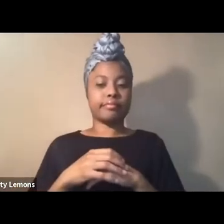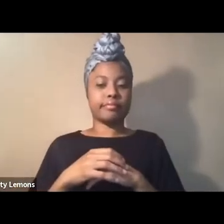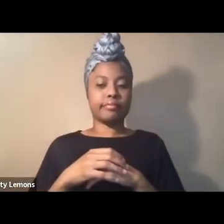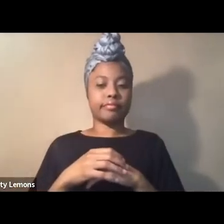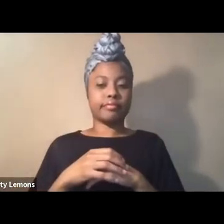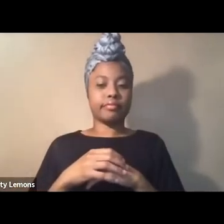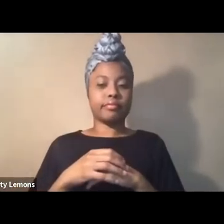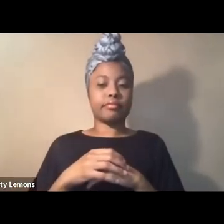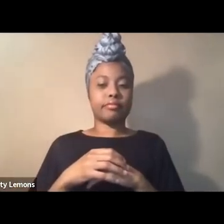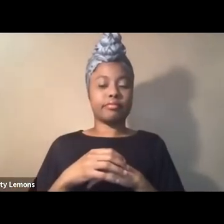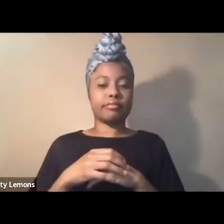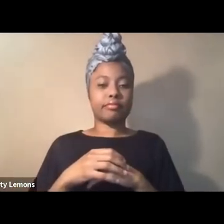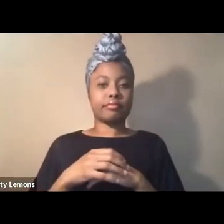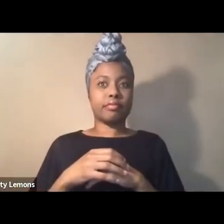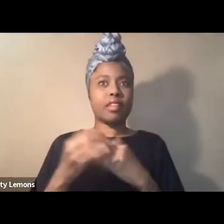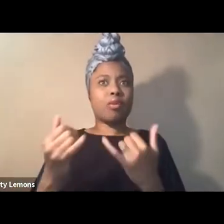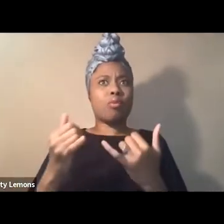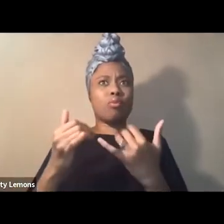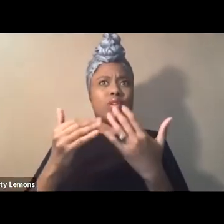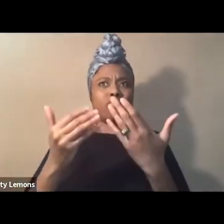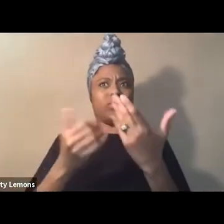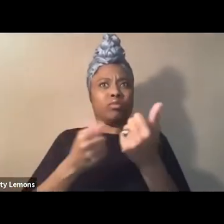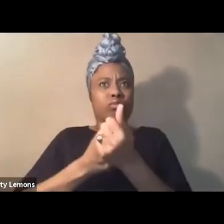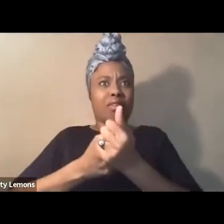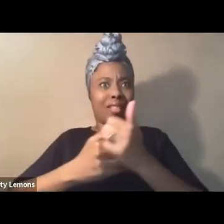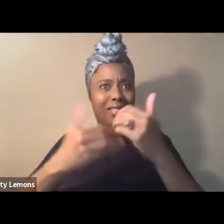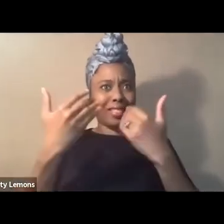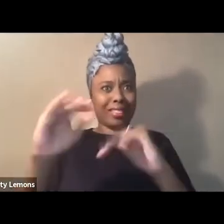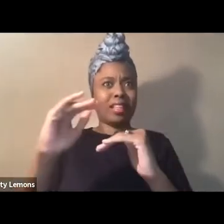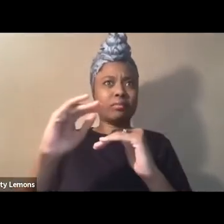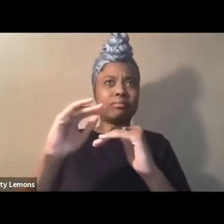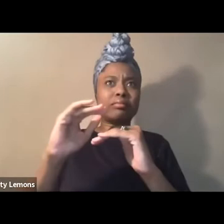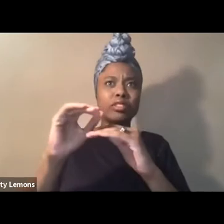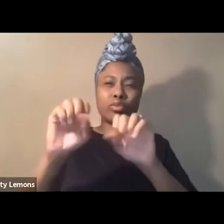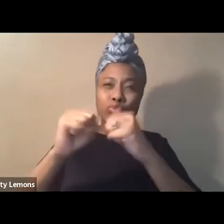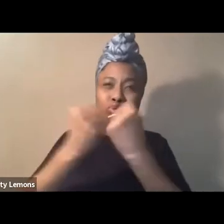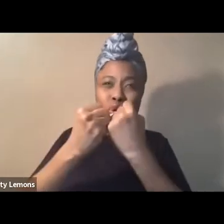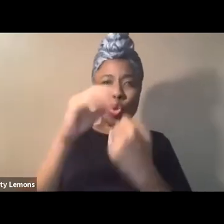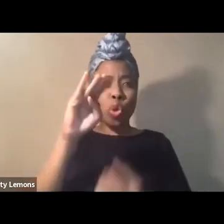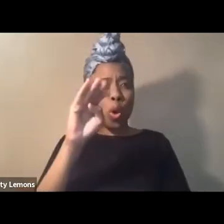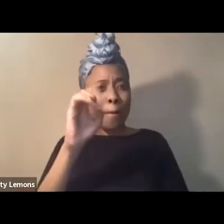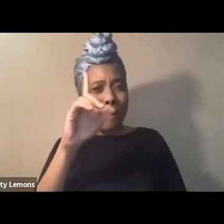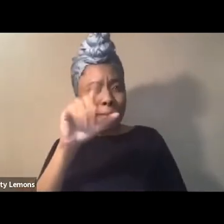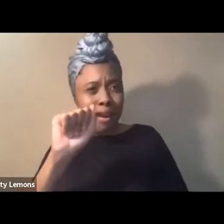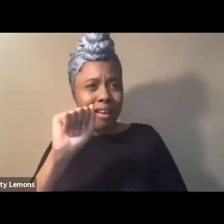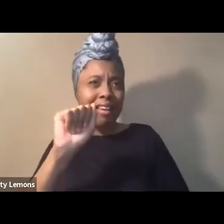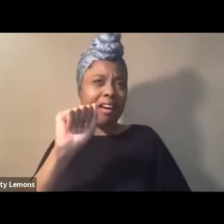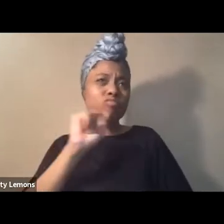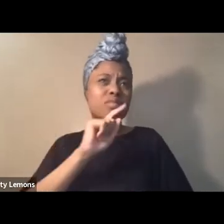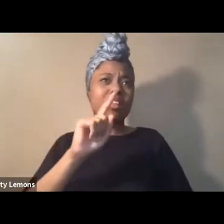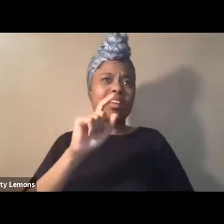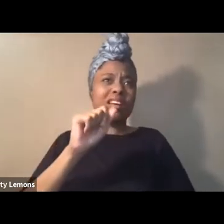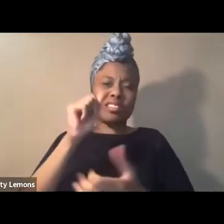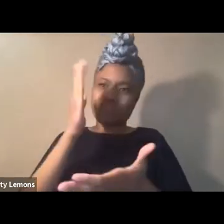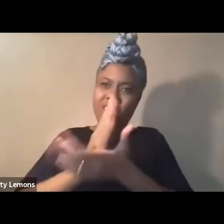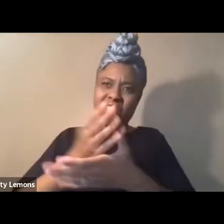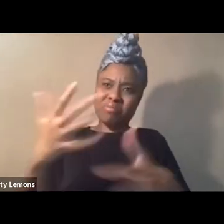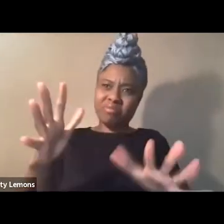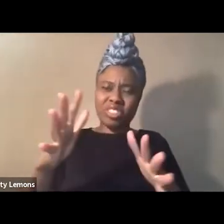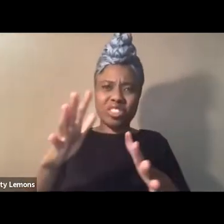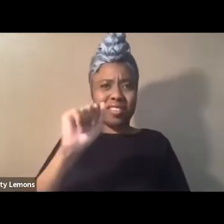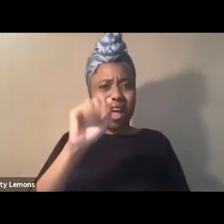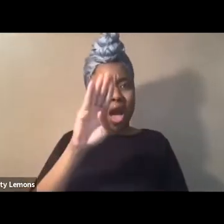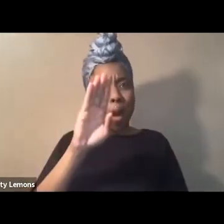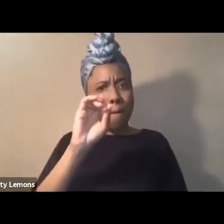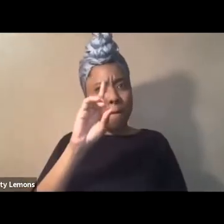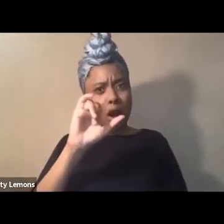on the limits of social media as a mode of abolition invite us all to consider additional and